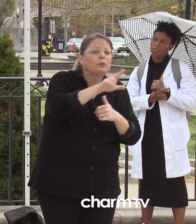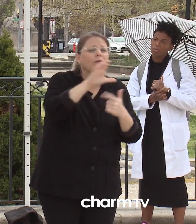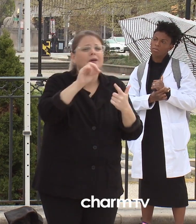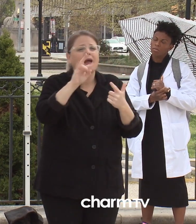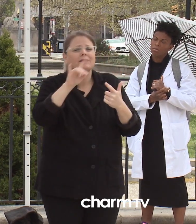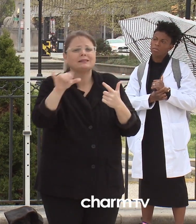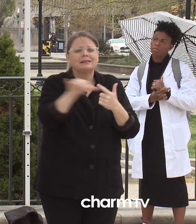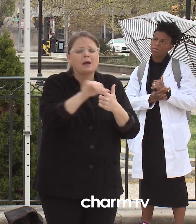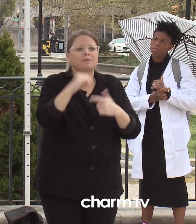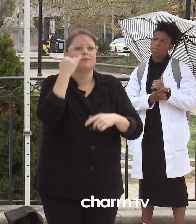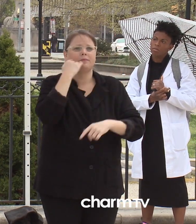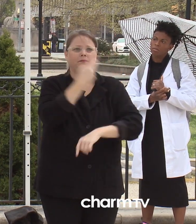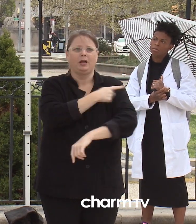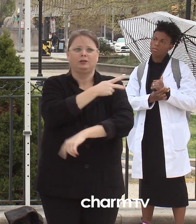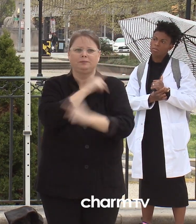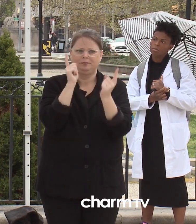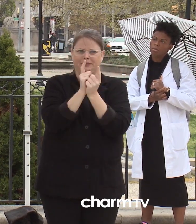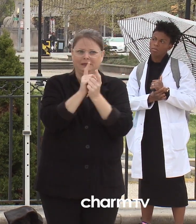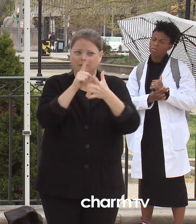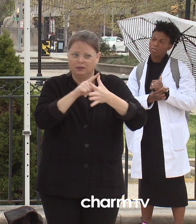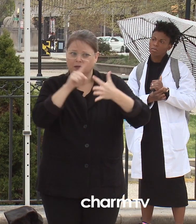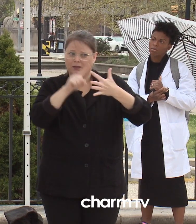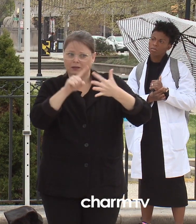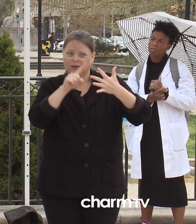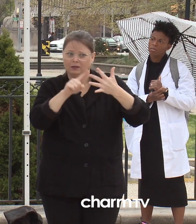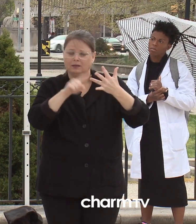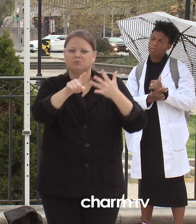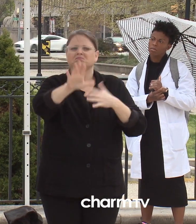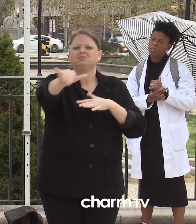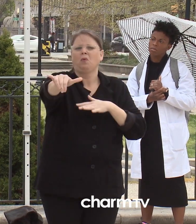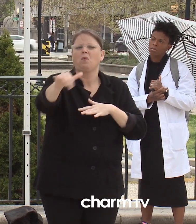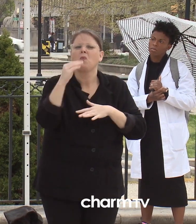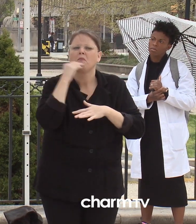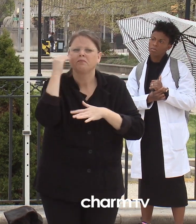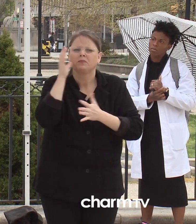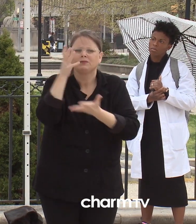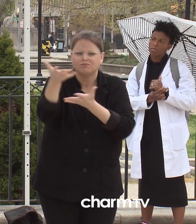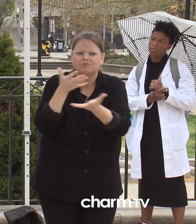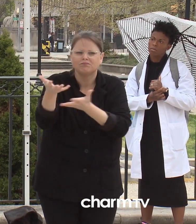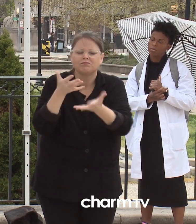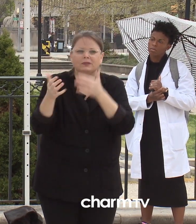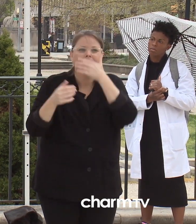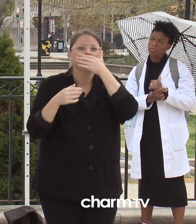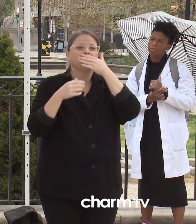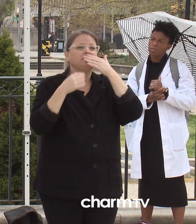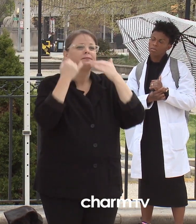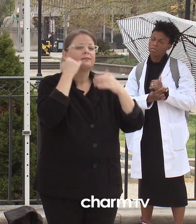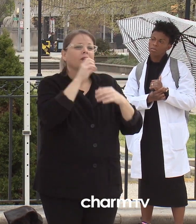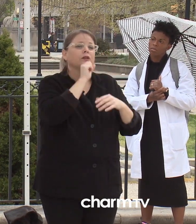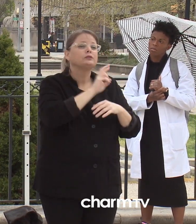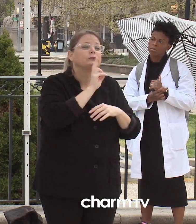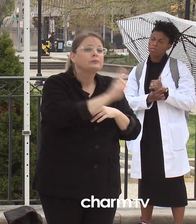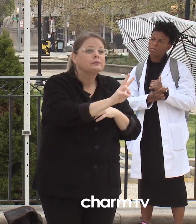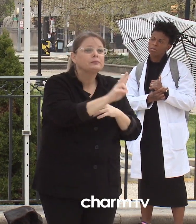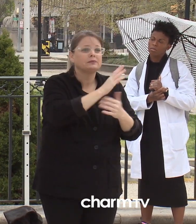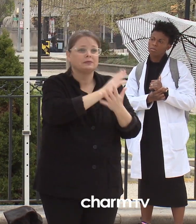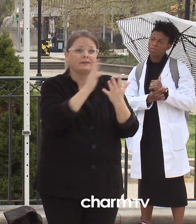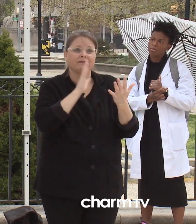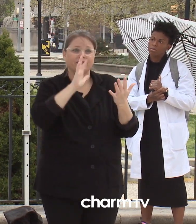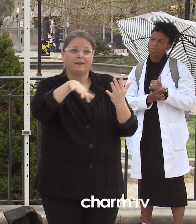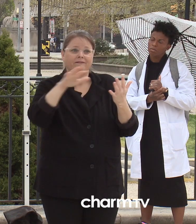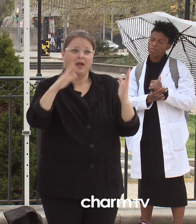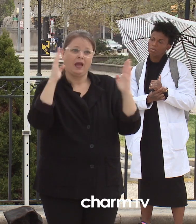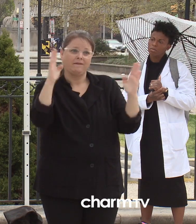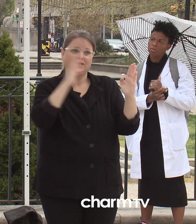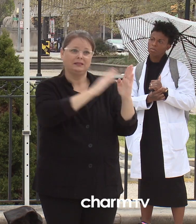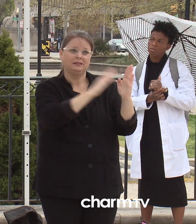criteria, they can stay home. Some of that criteria is they have to be between the ages of 2 and 55. They have to have two of the following